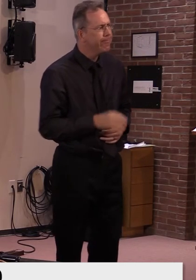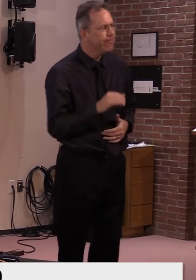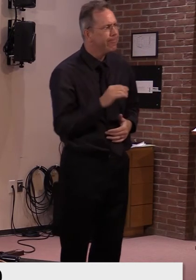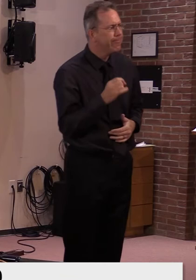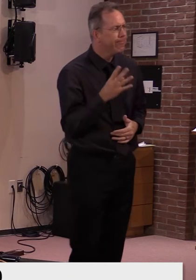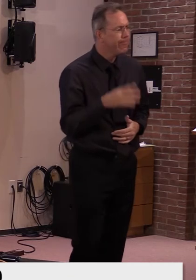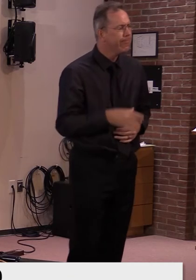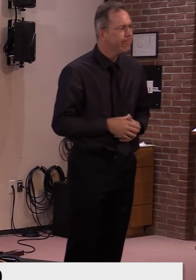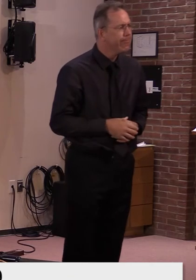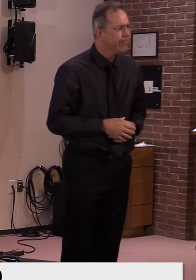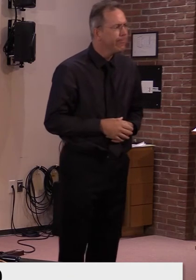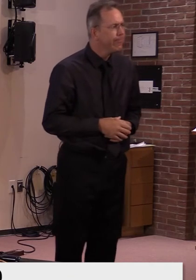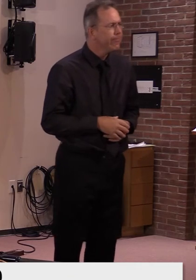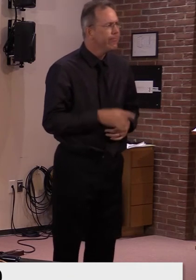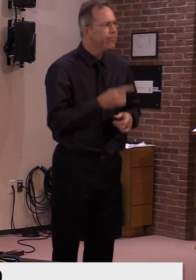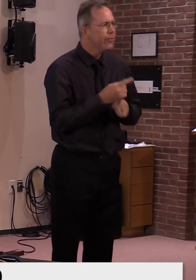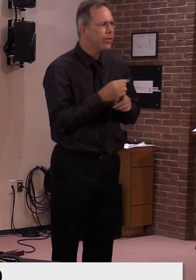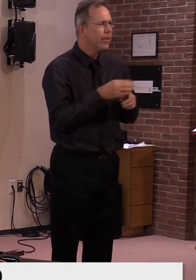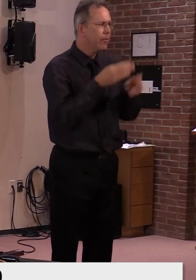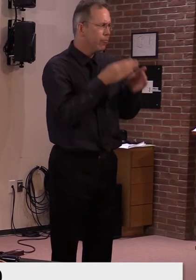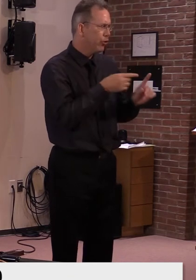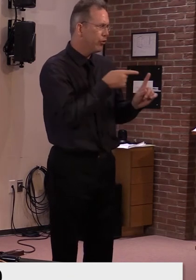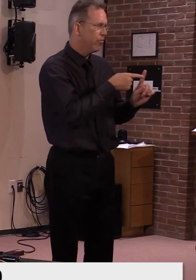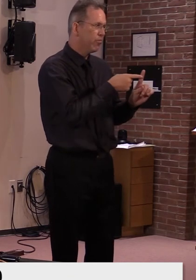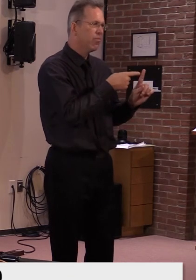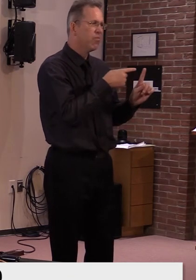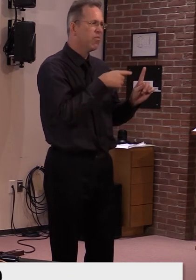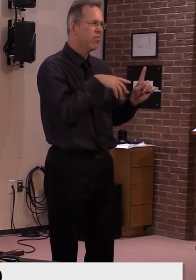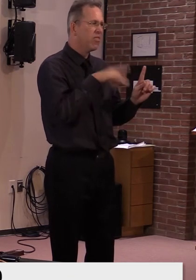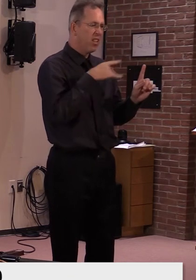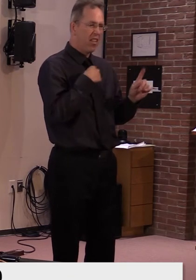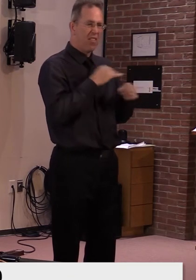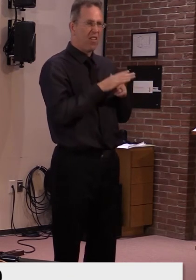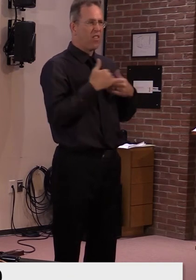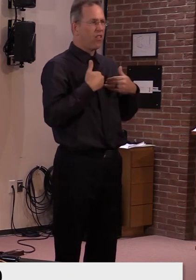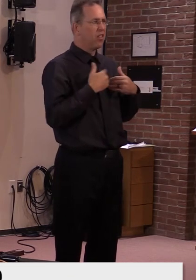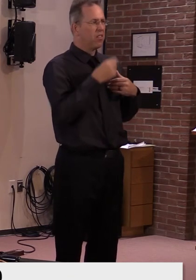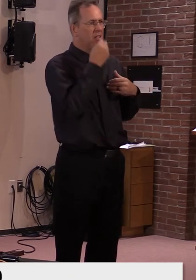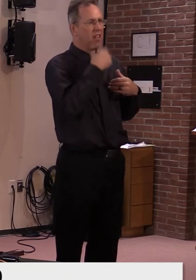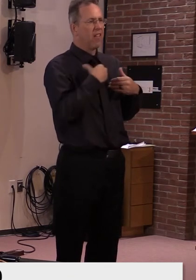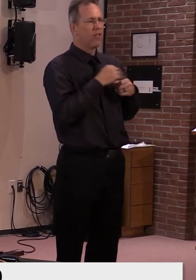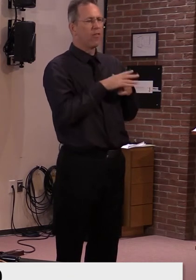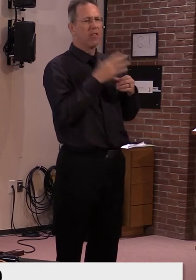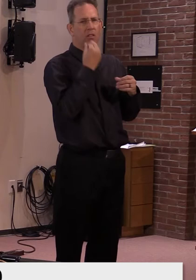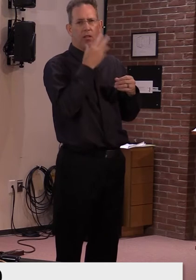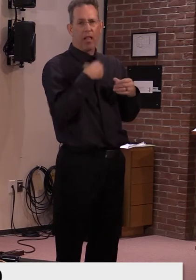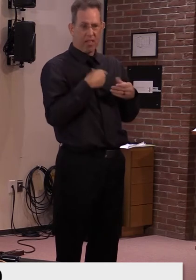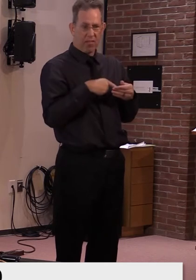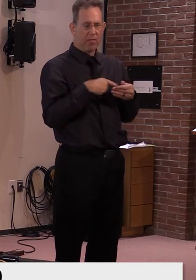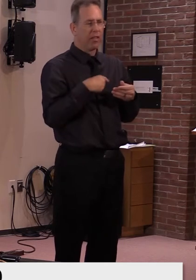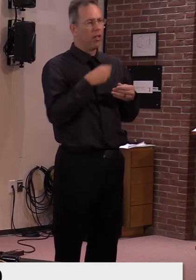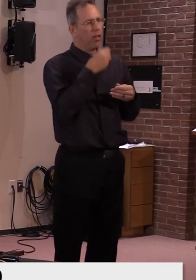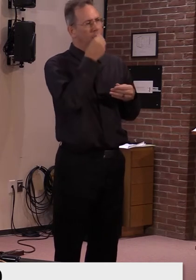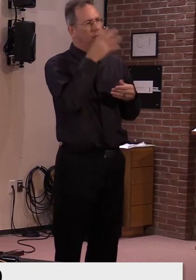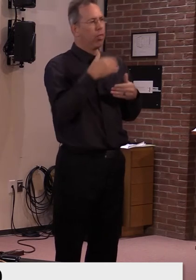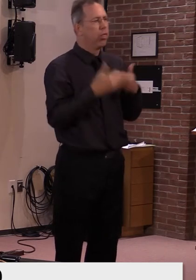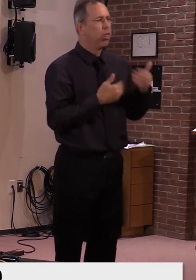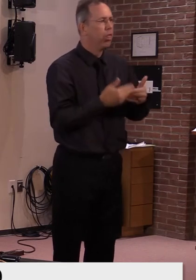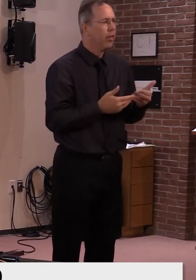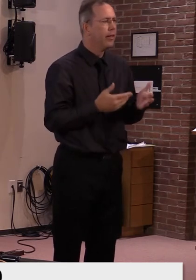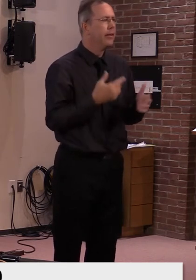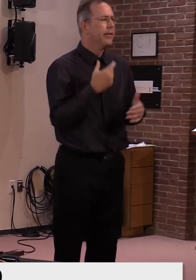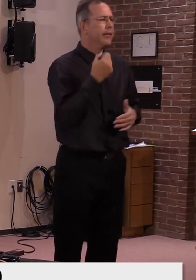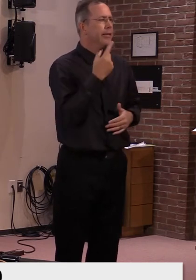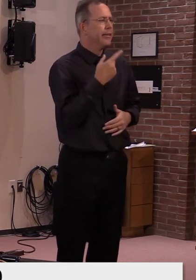tested positive, of course, we, we don't want, you know, we, we, we don't want a confrontation on this.